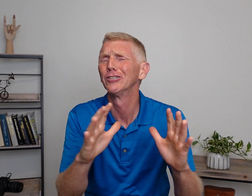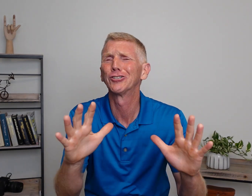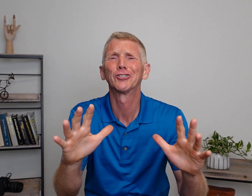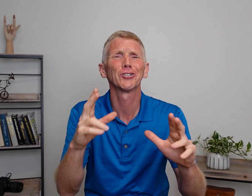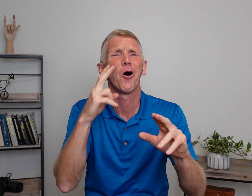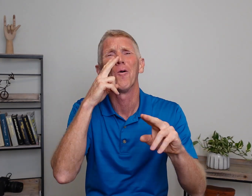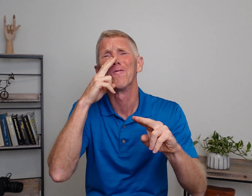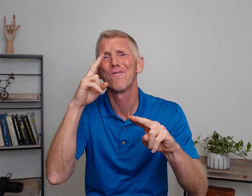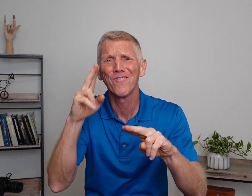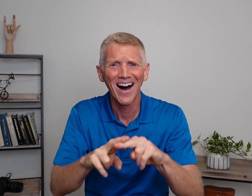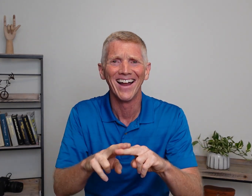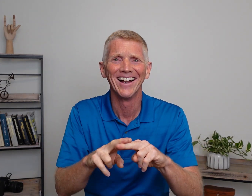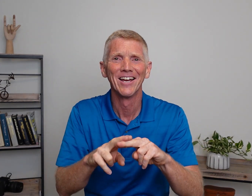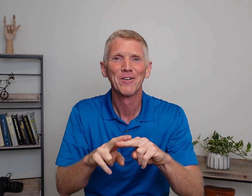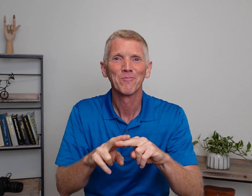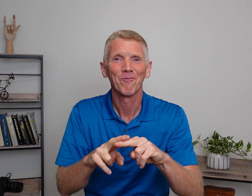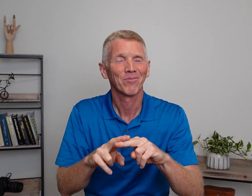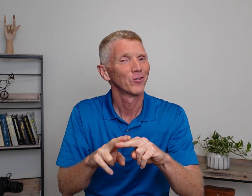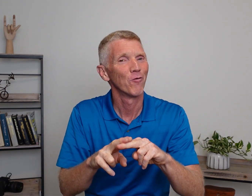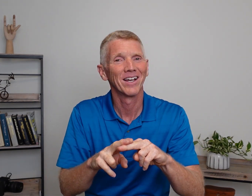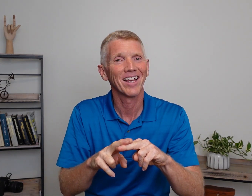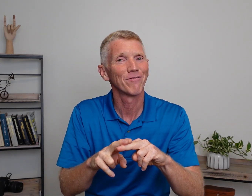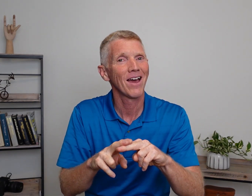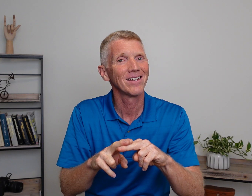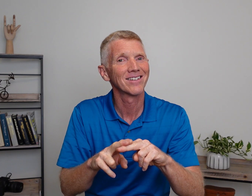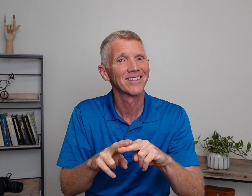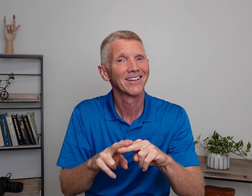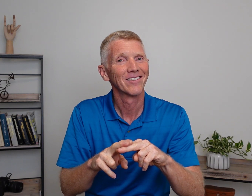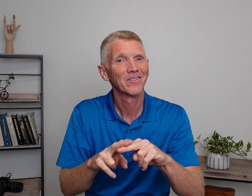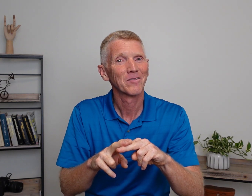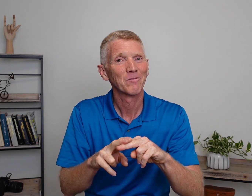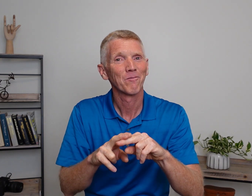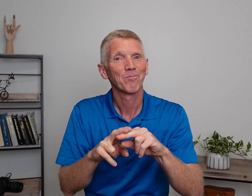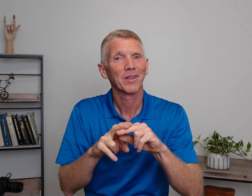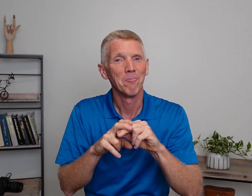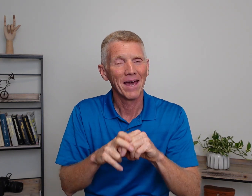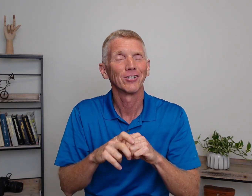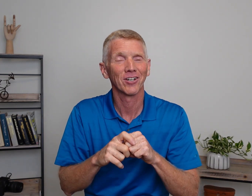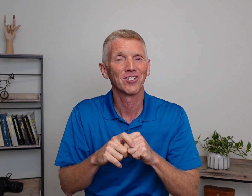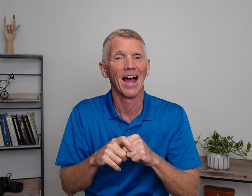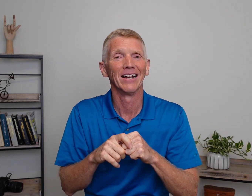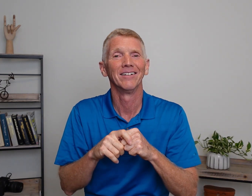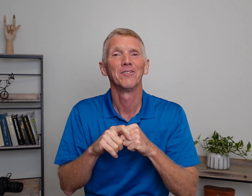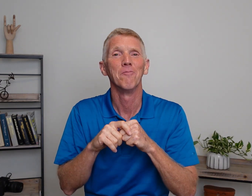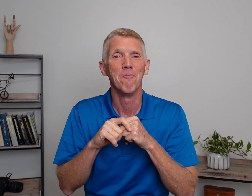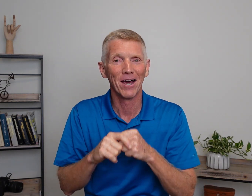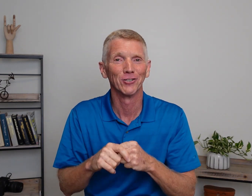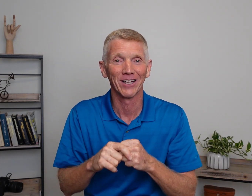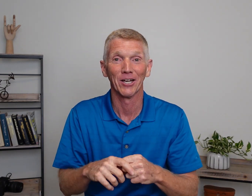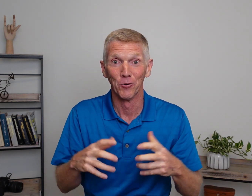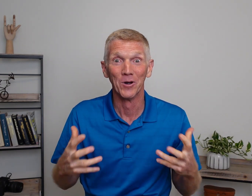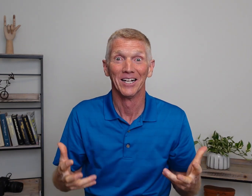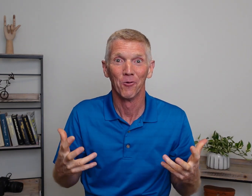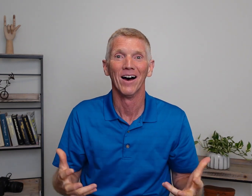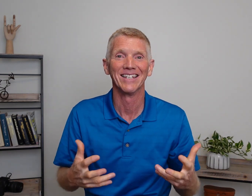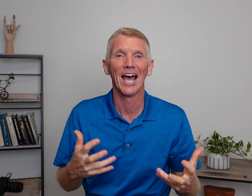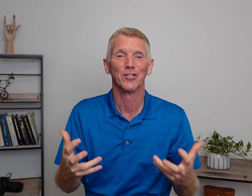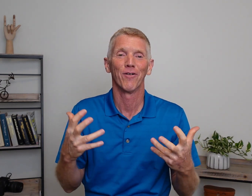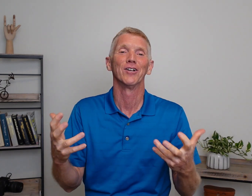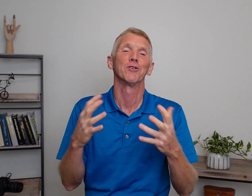so fun. Don't forget that face. Make it look excited. Make it look like it really was as fun as you